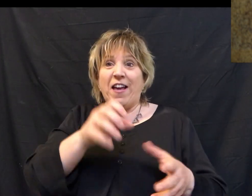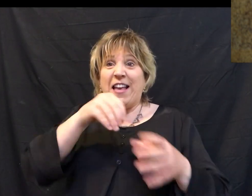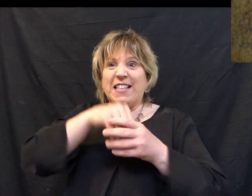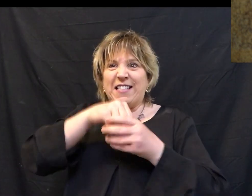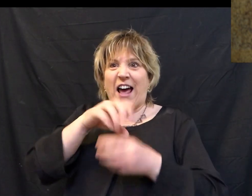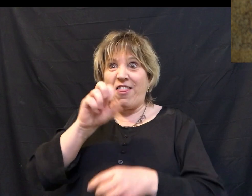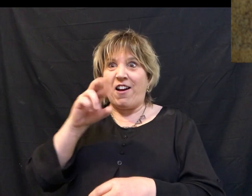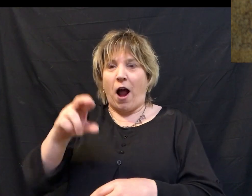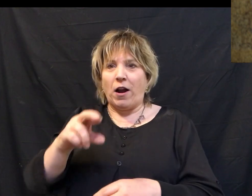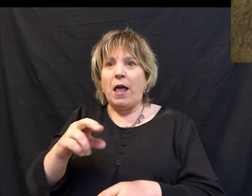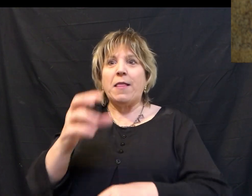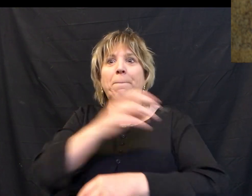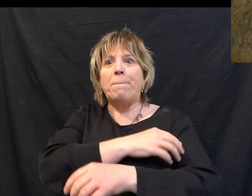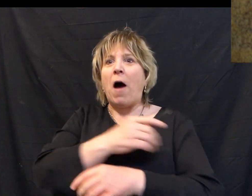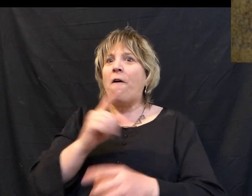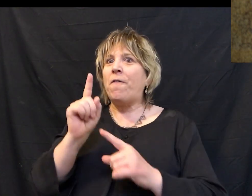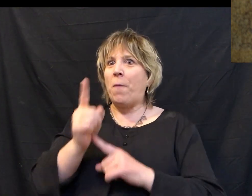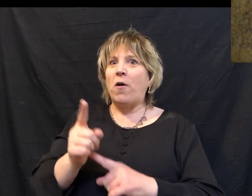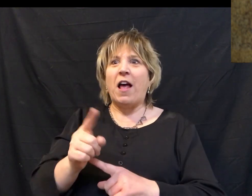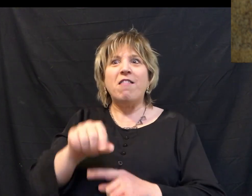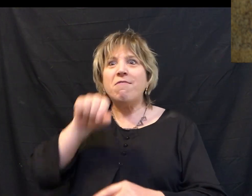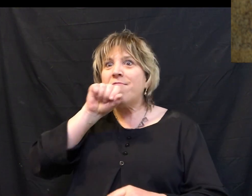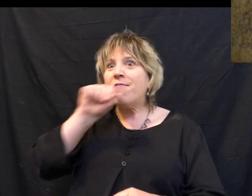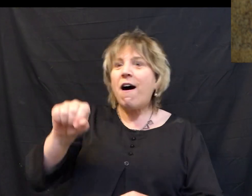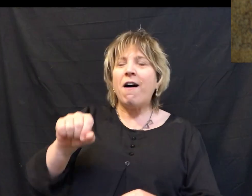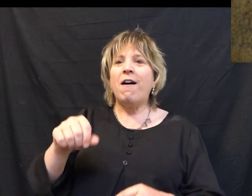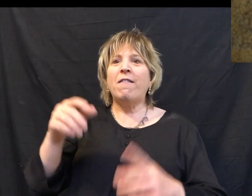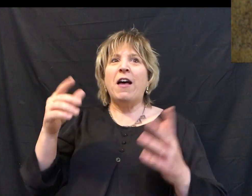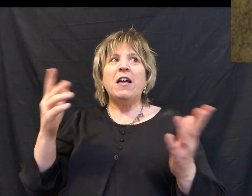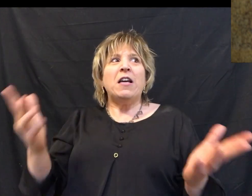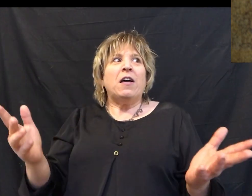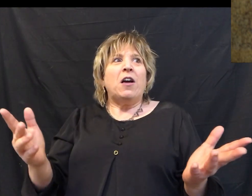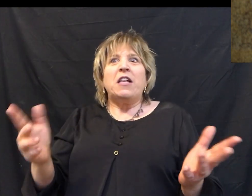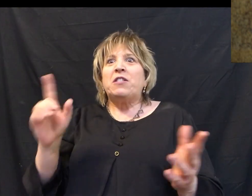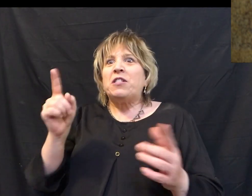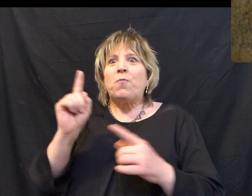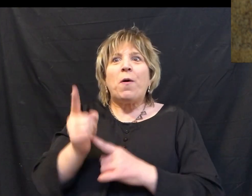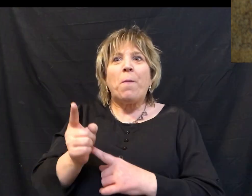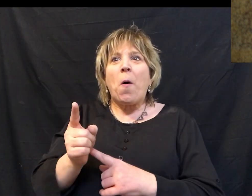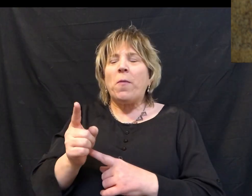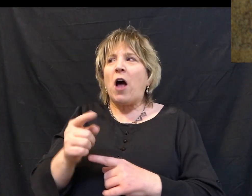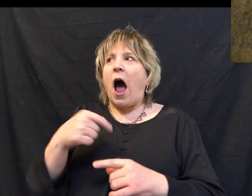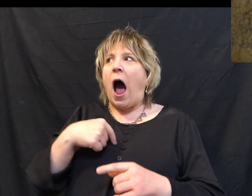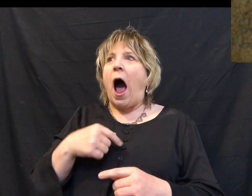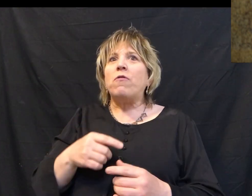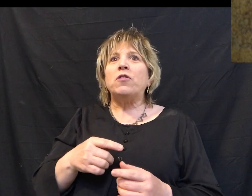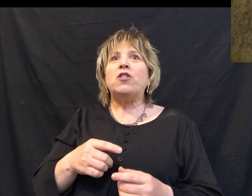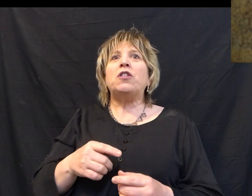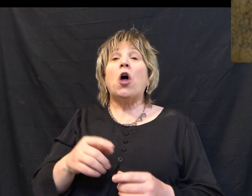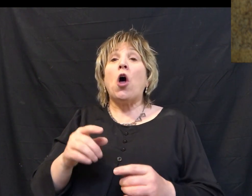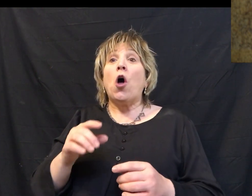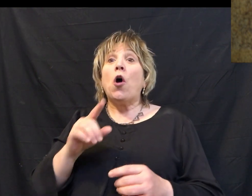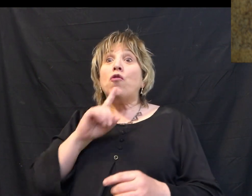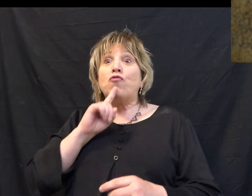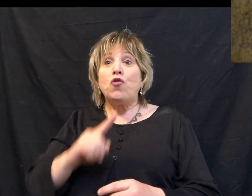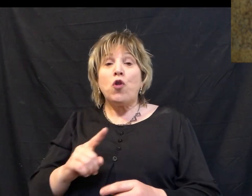the car. And it was a powerful moment and she loved it. And it was that one of those moments where I was truly